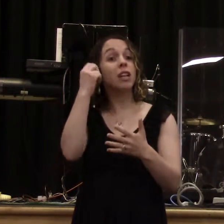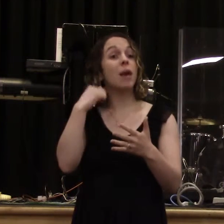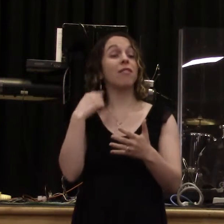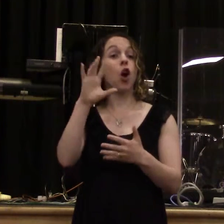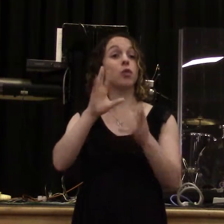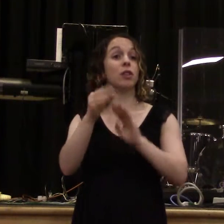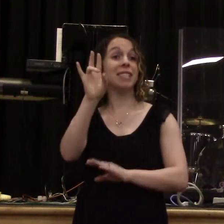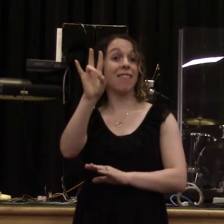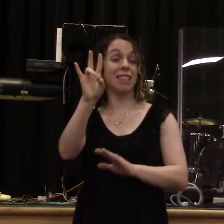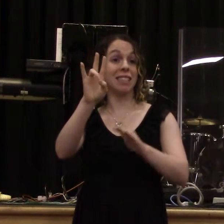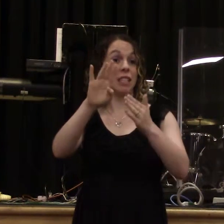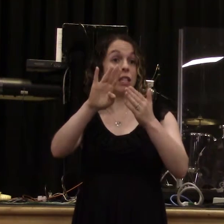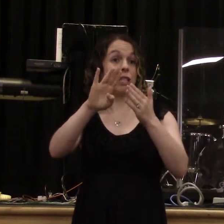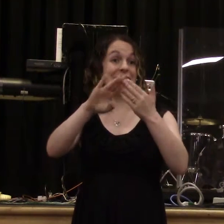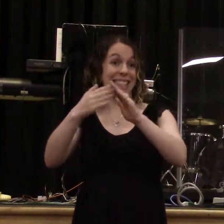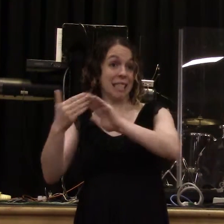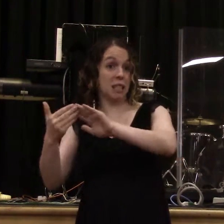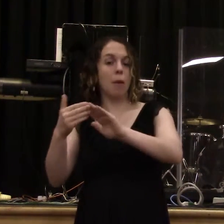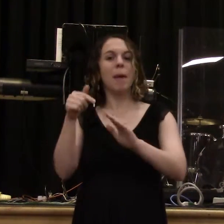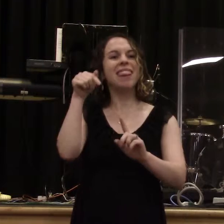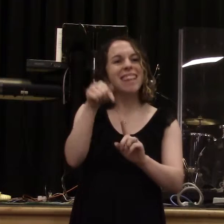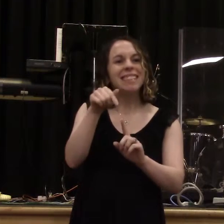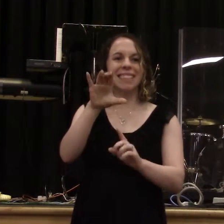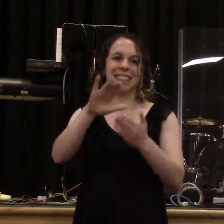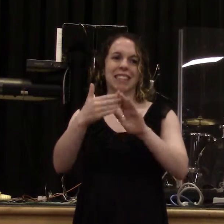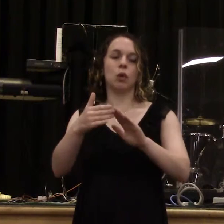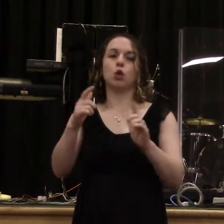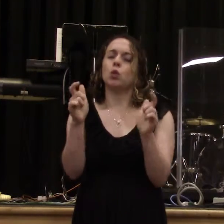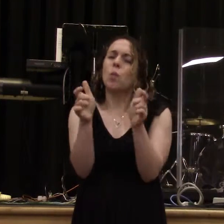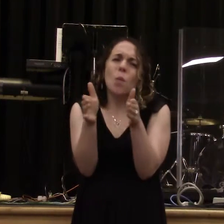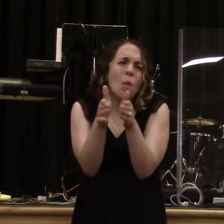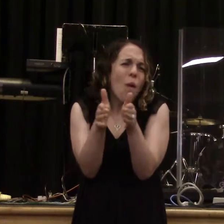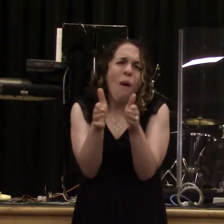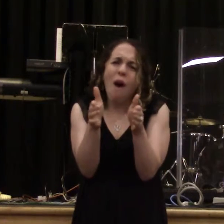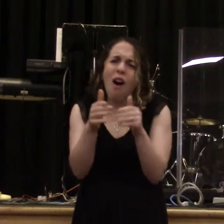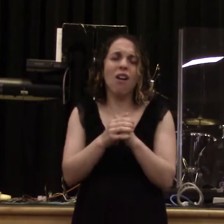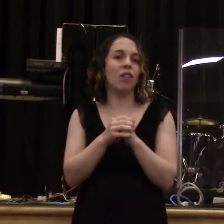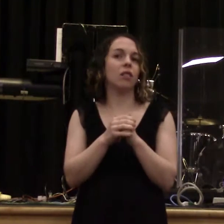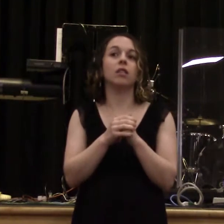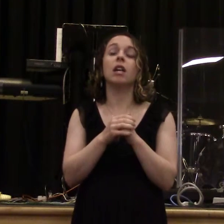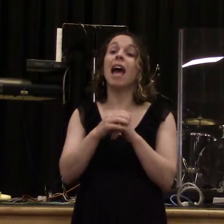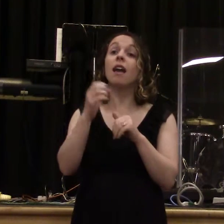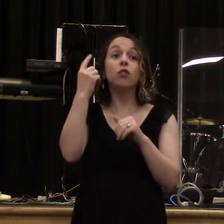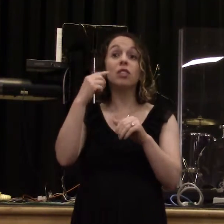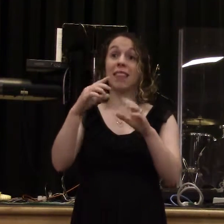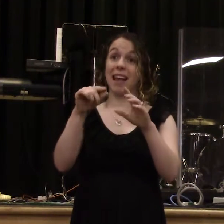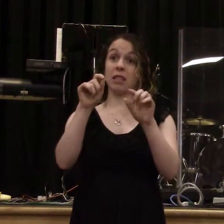smallest city. There was a trade route that went through it. And so they were a prosperous city. In fact, they